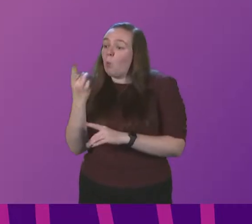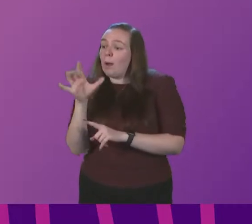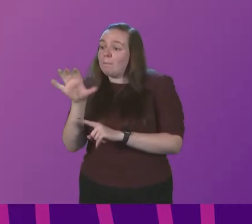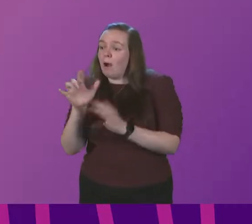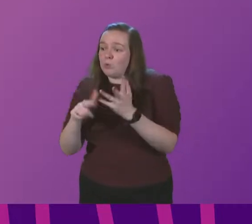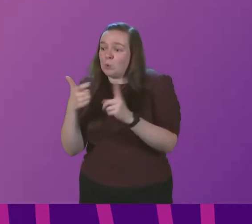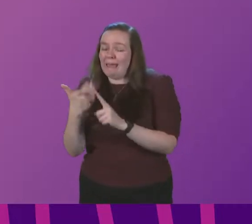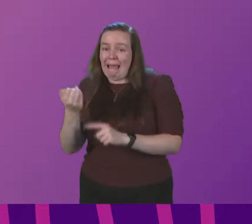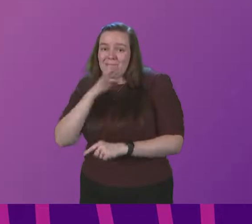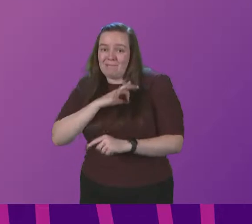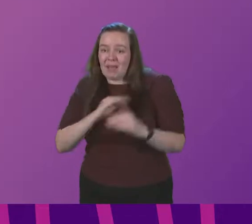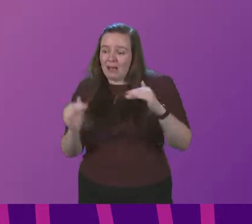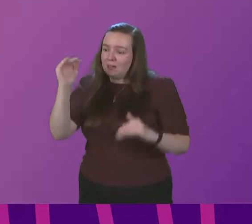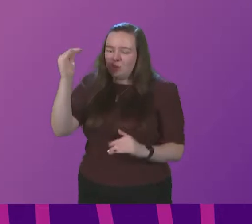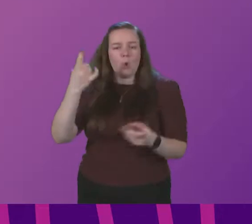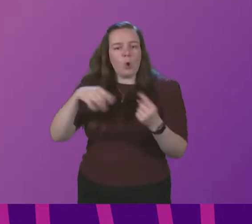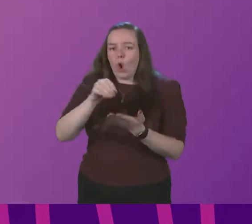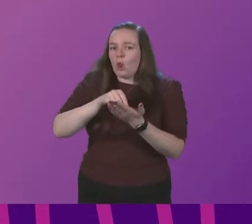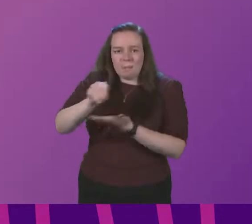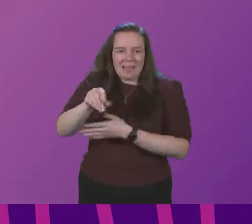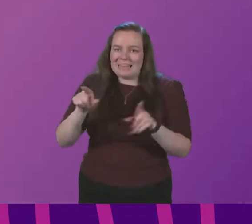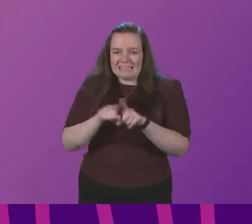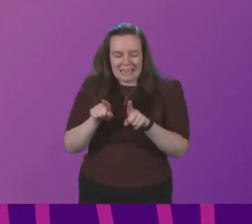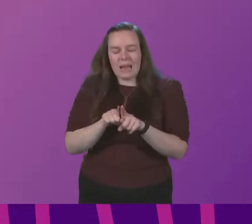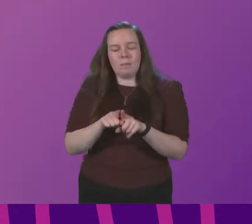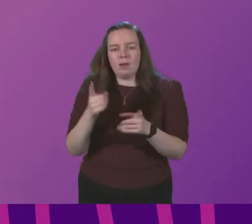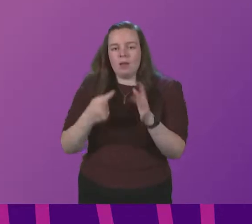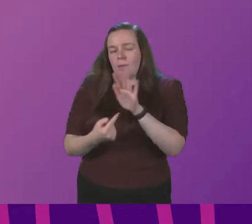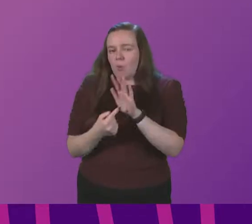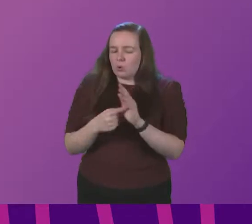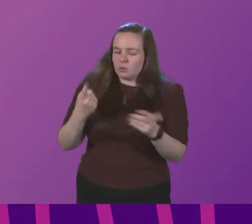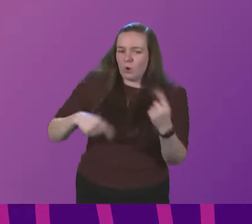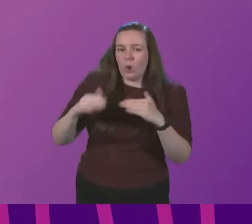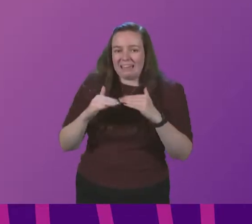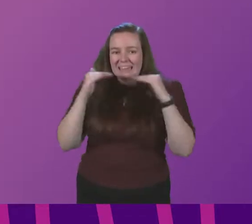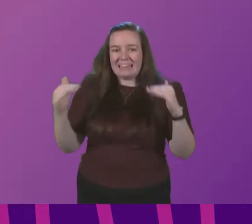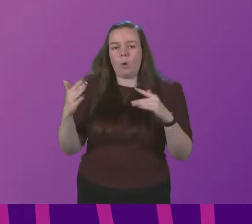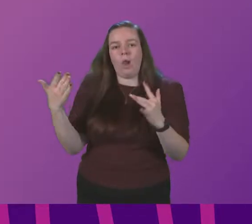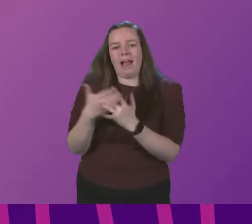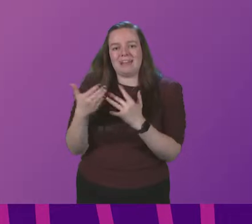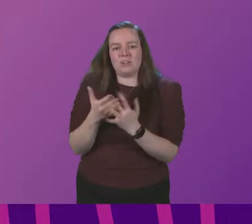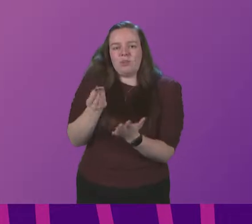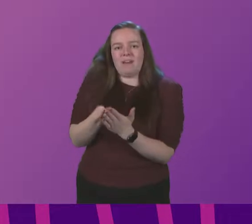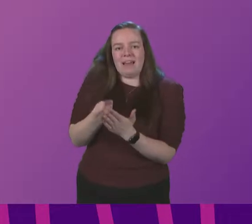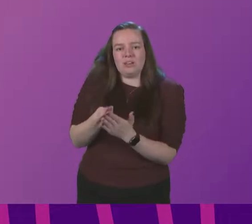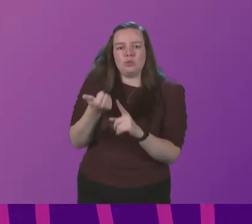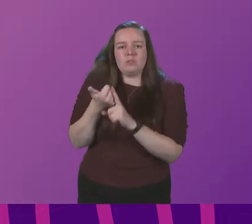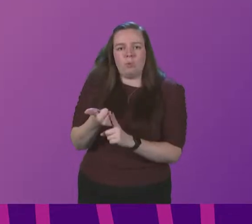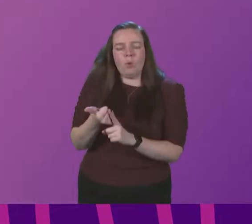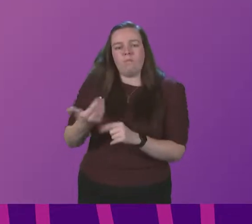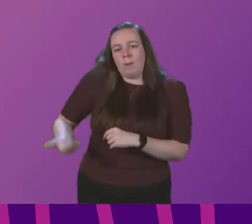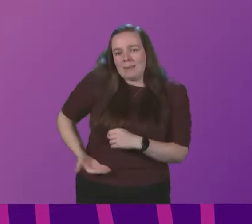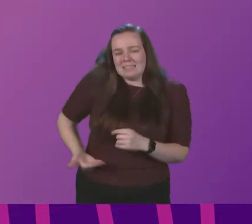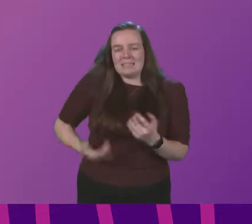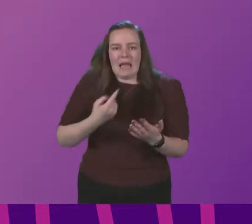have an advantage over the other we all pay for this and it's important that we all have equal access to financial support for businesses and individuals